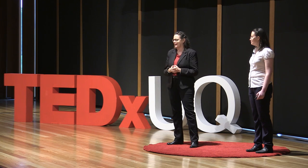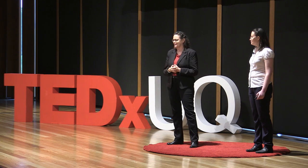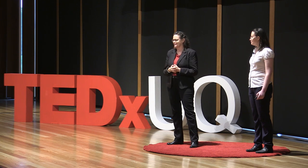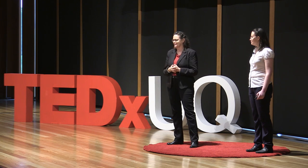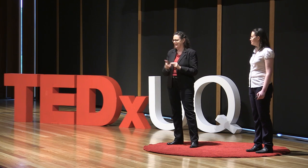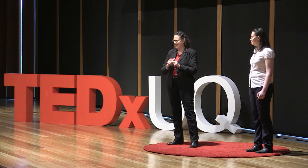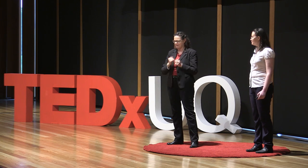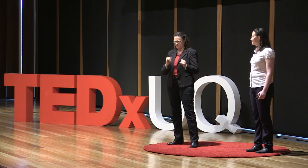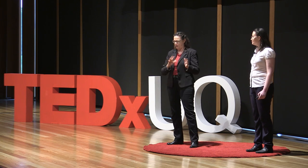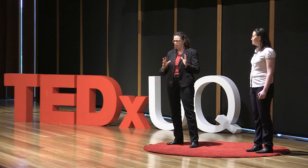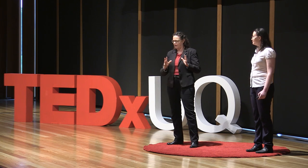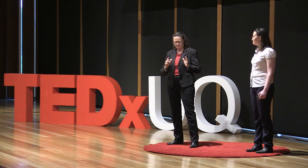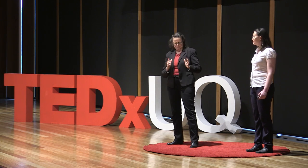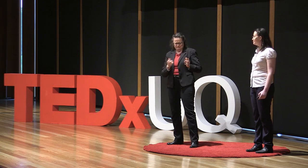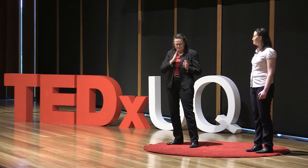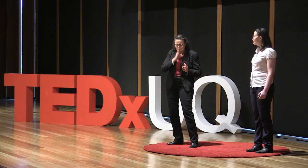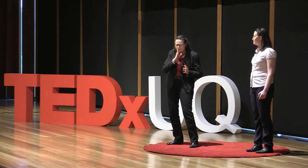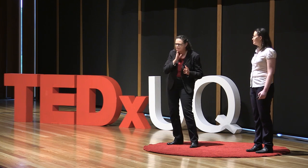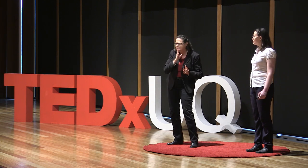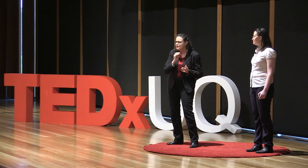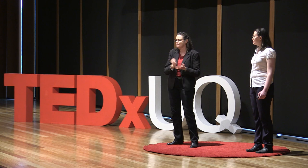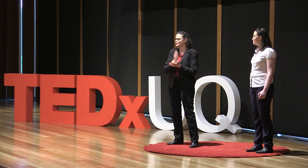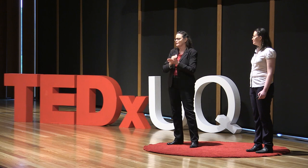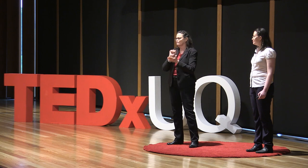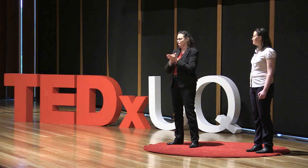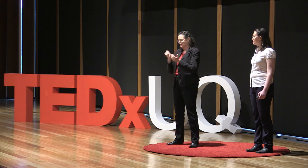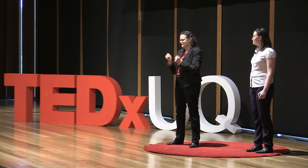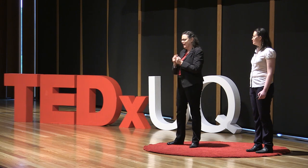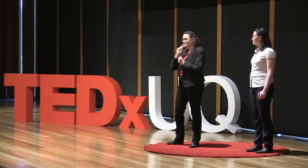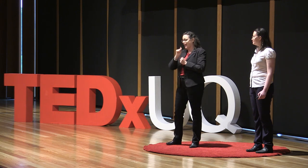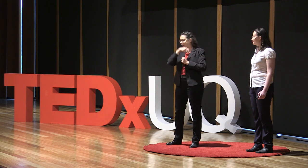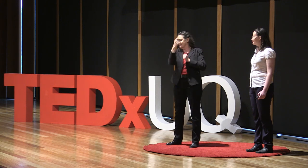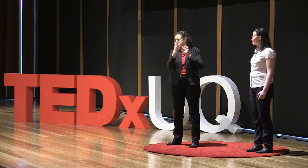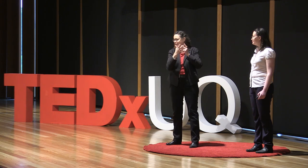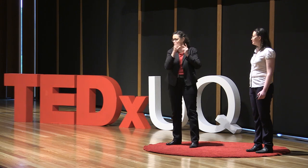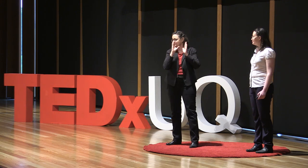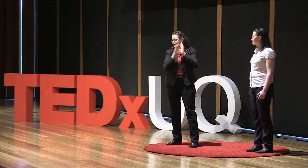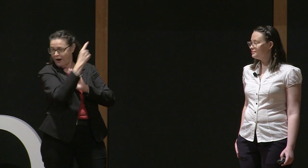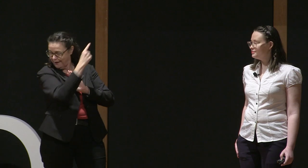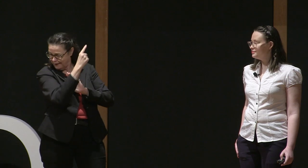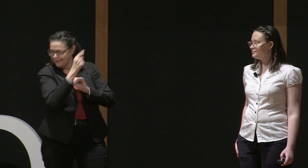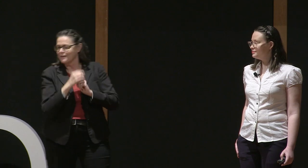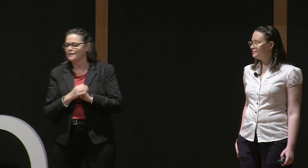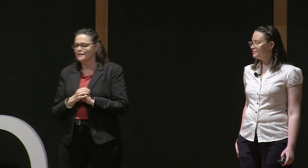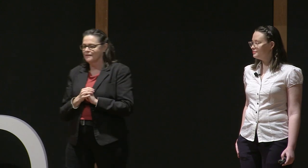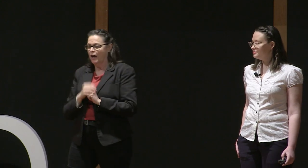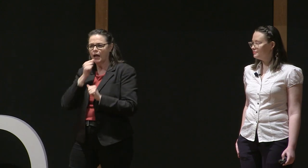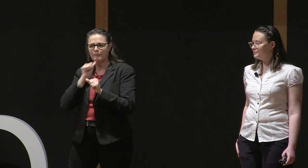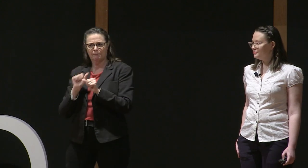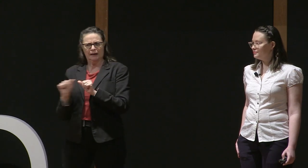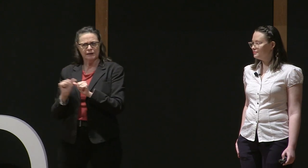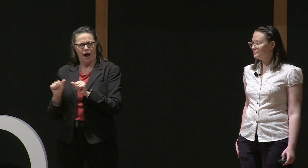information is signed to that device, that it can also be understood. You can see the other